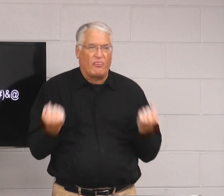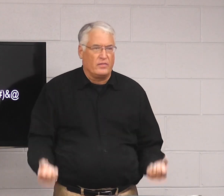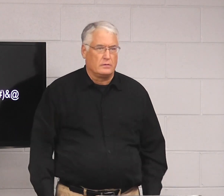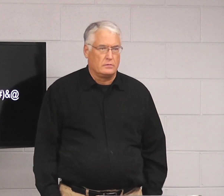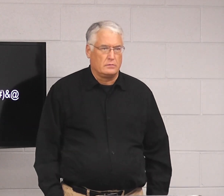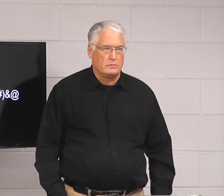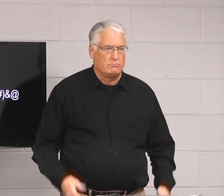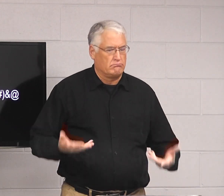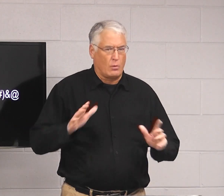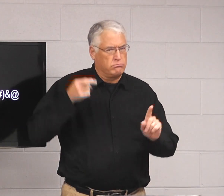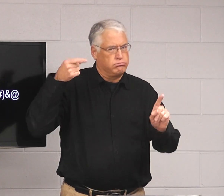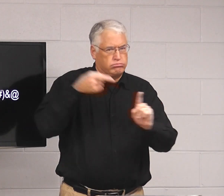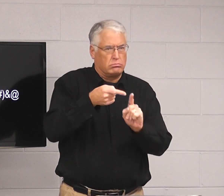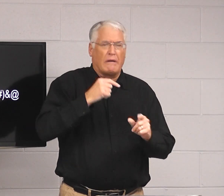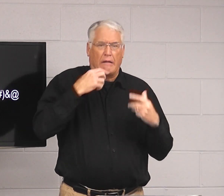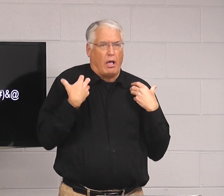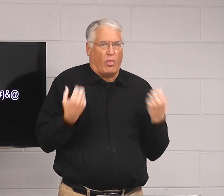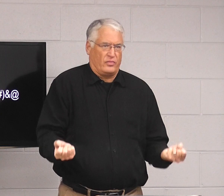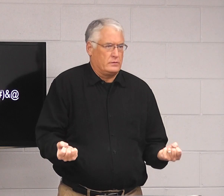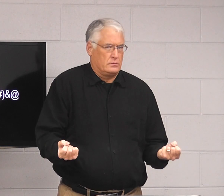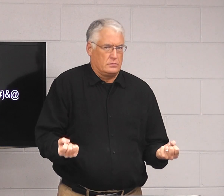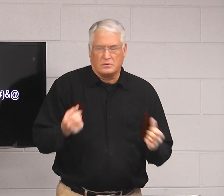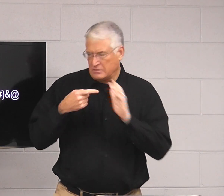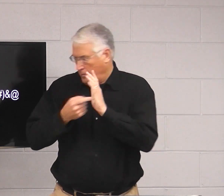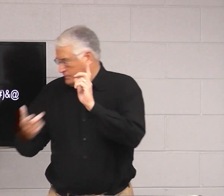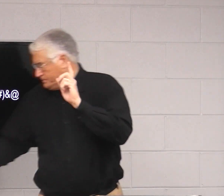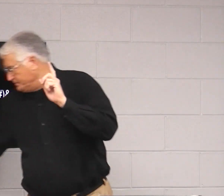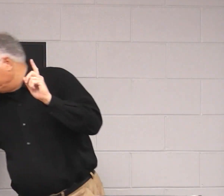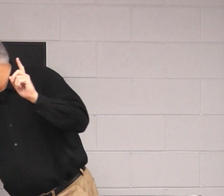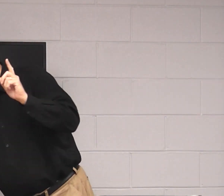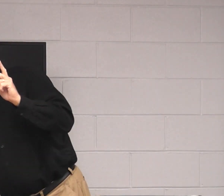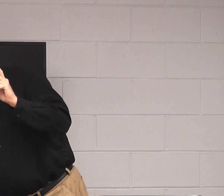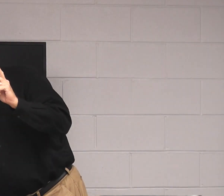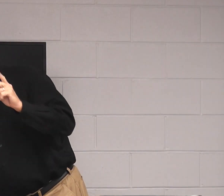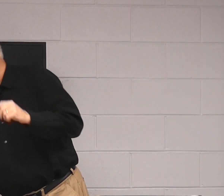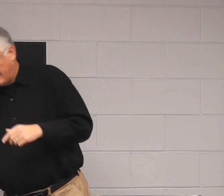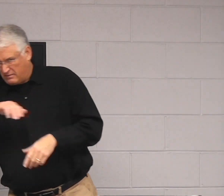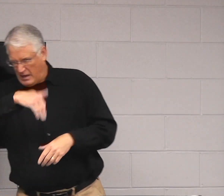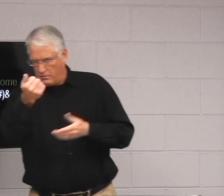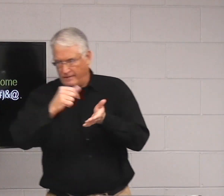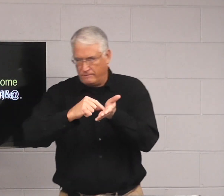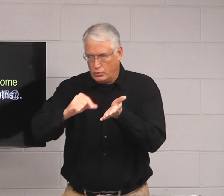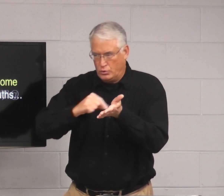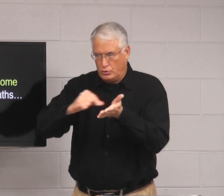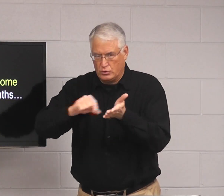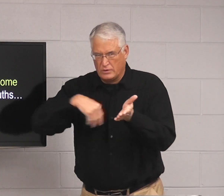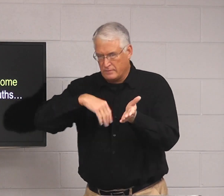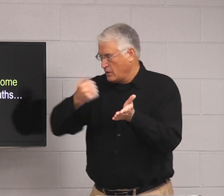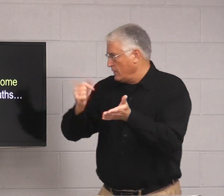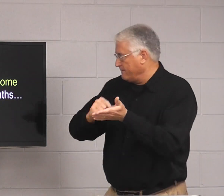But no, it's not healthy. That's the point. It's just not healthy. So, I'll show you. There's another scripture